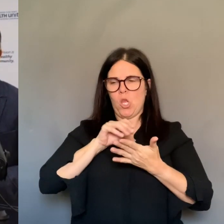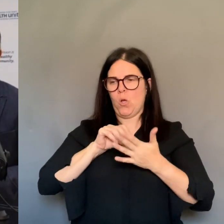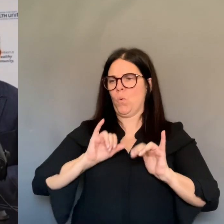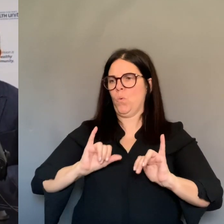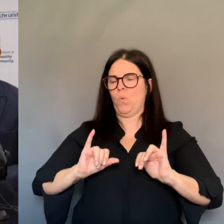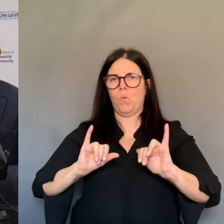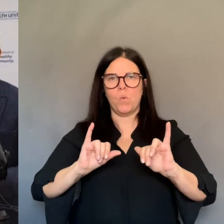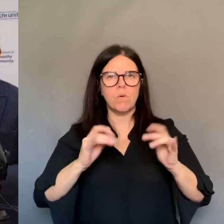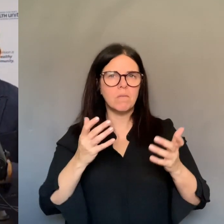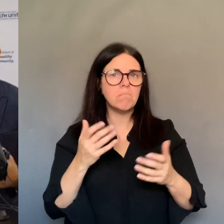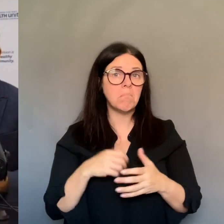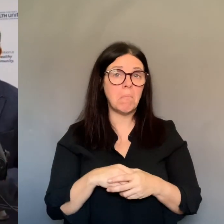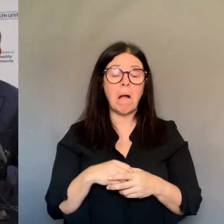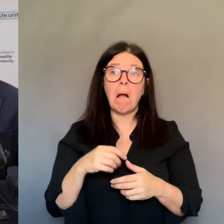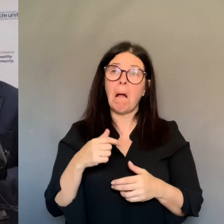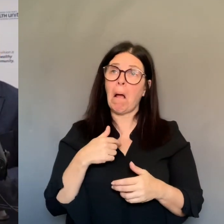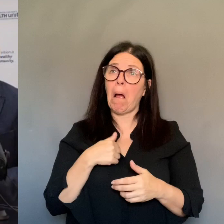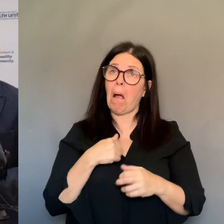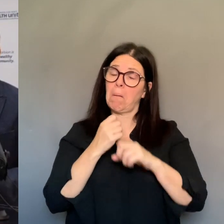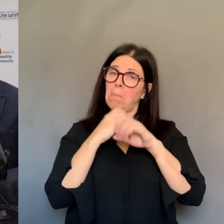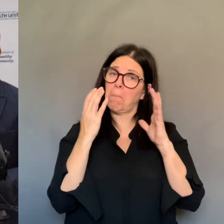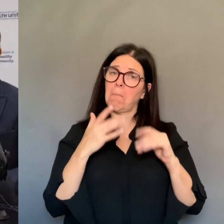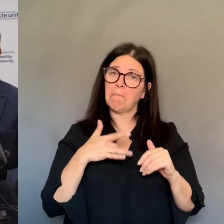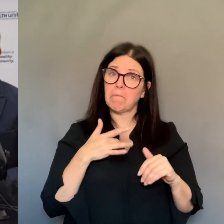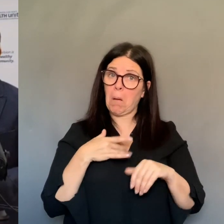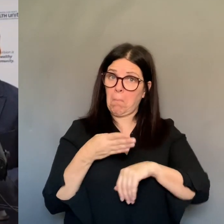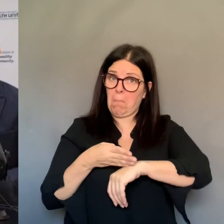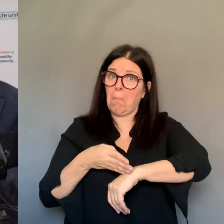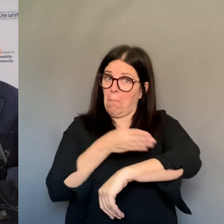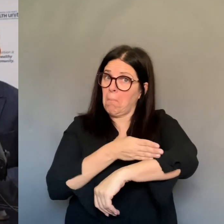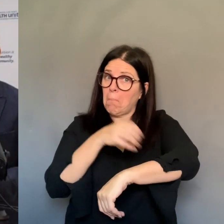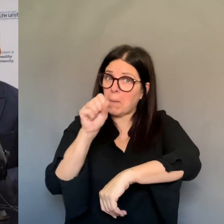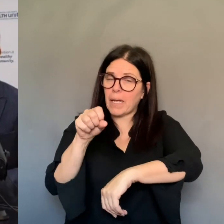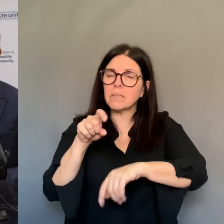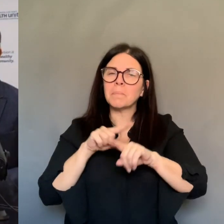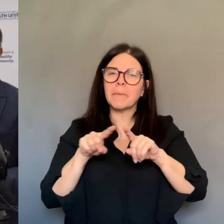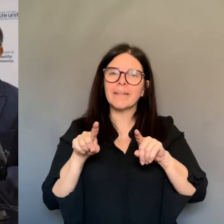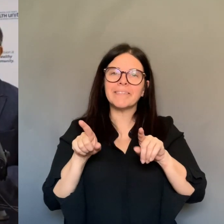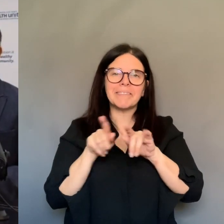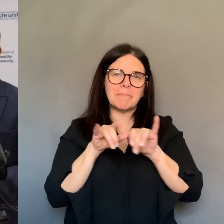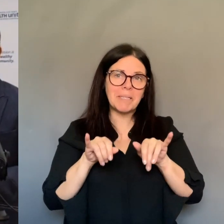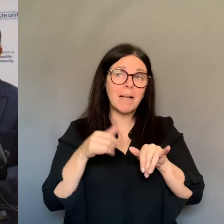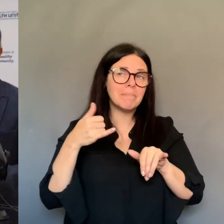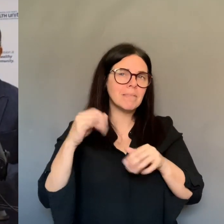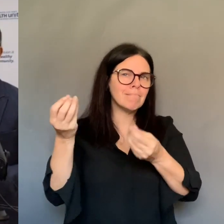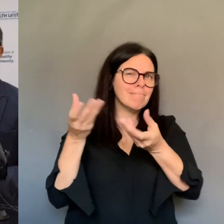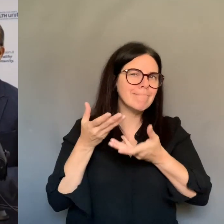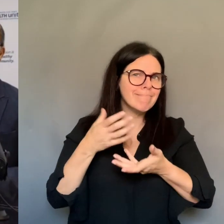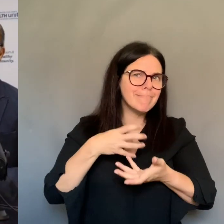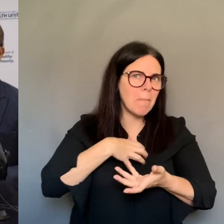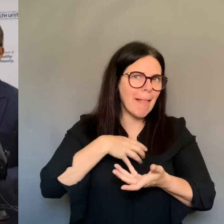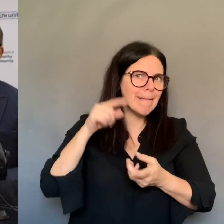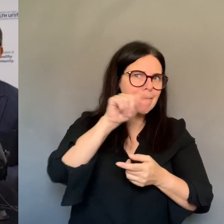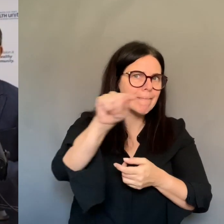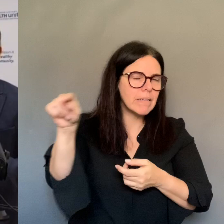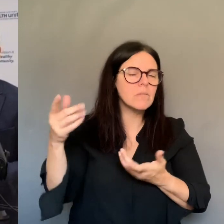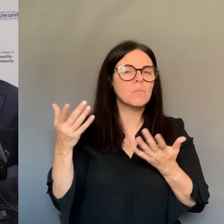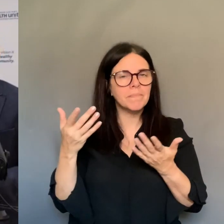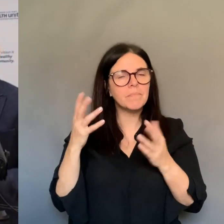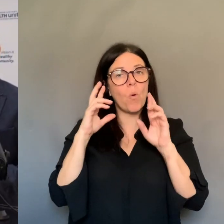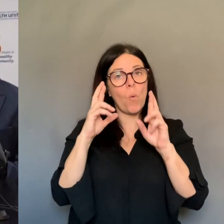Hopefully, as a community, we all act together and we get to a position where we are